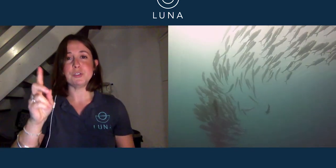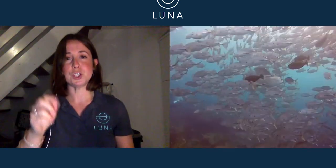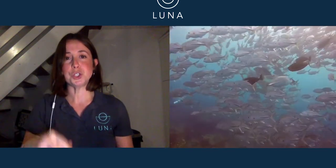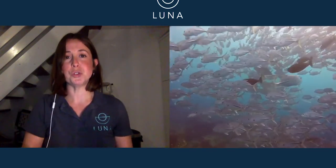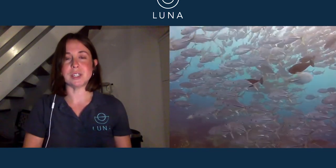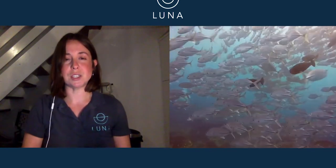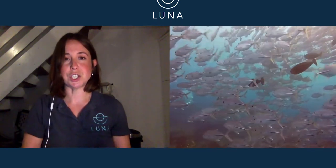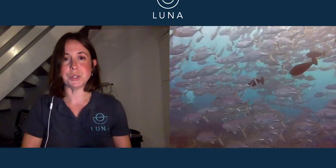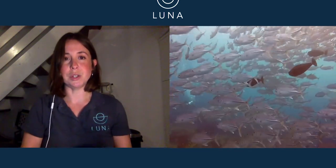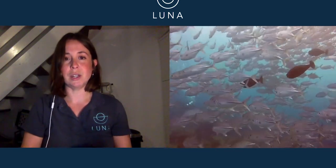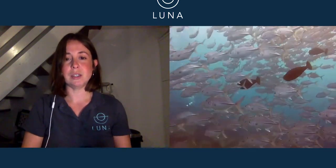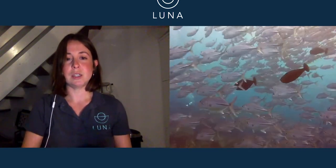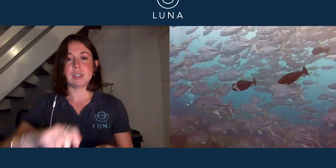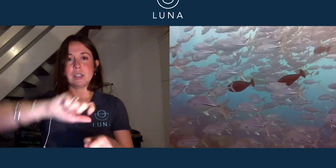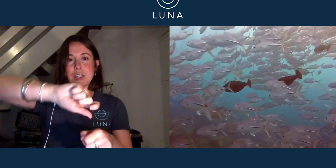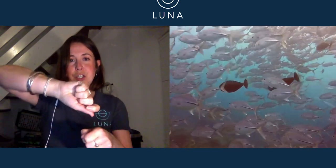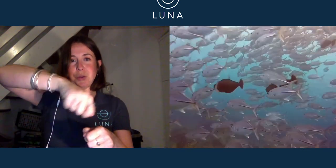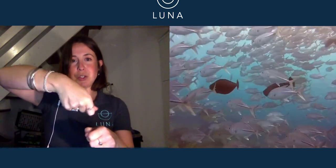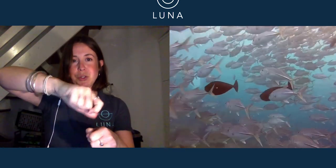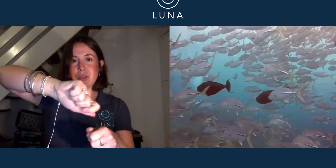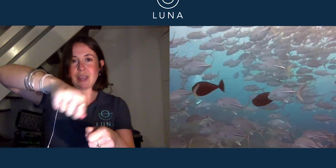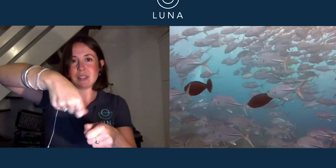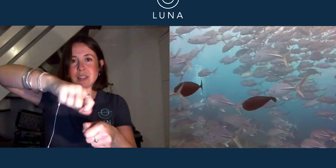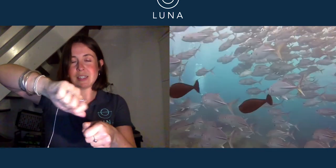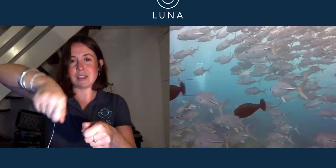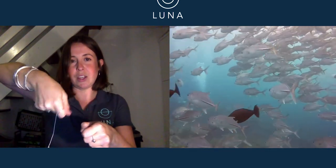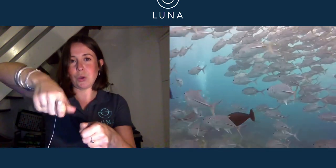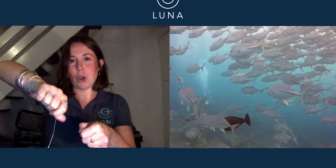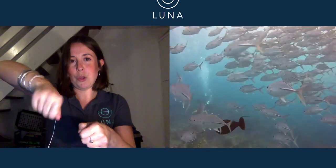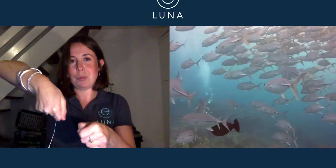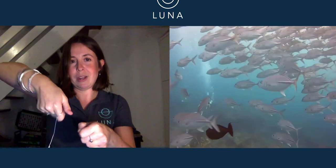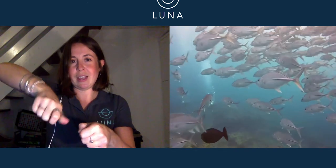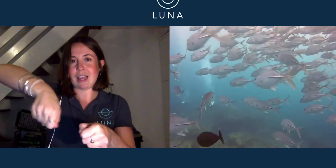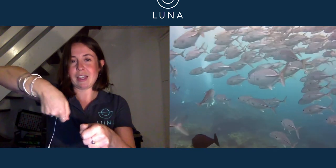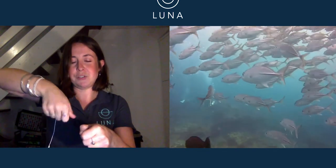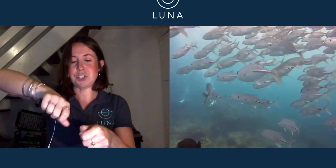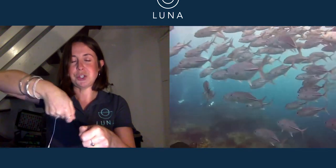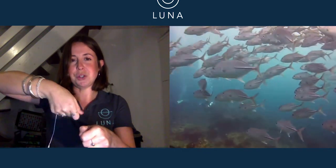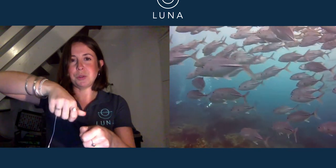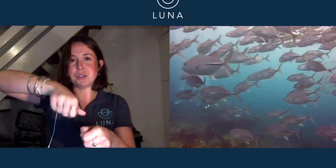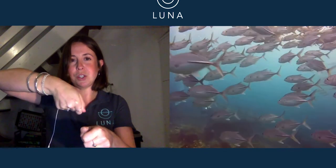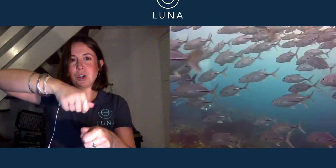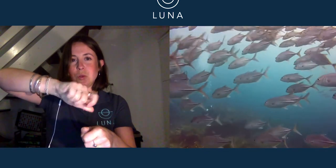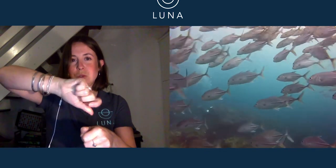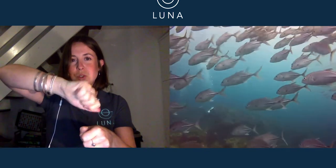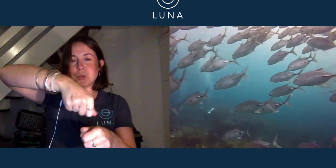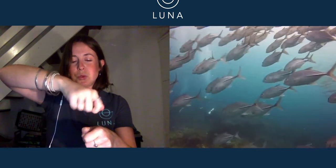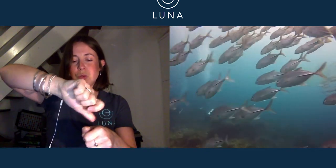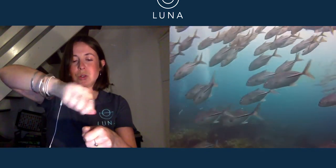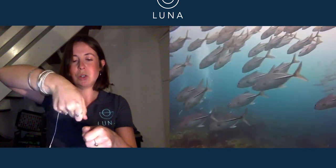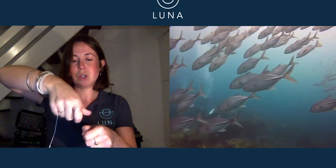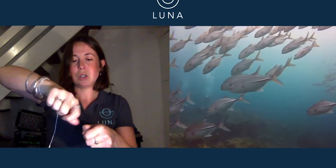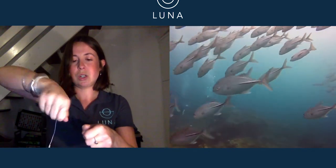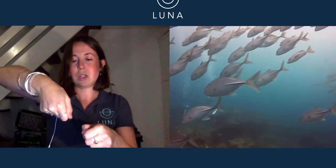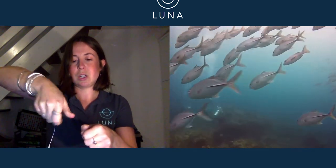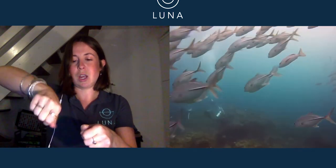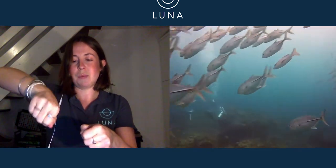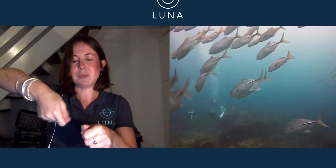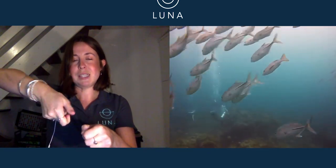for sure it's a tuna, you can do this because it's like you're opening a can of tuna using an old school tin